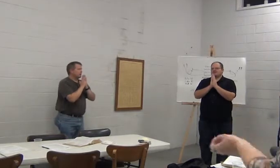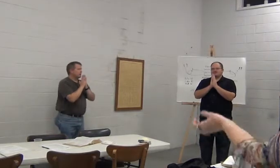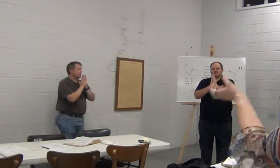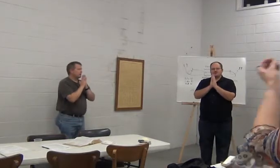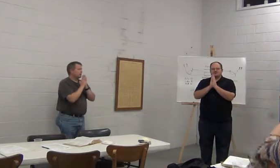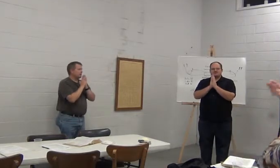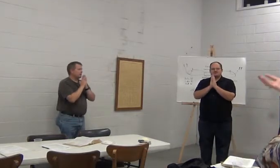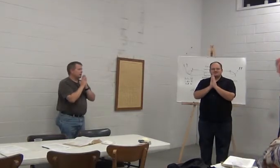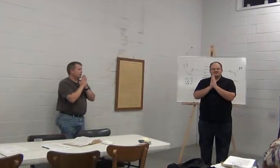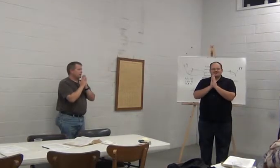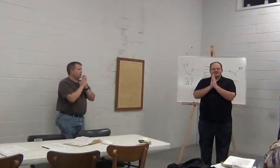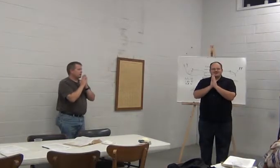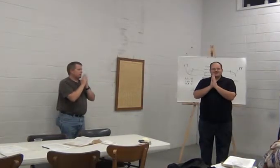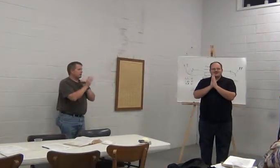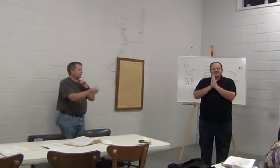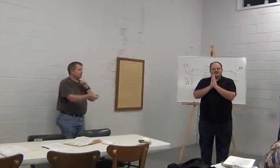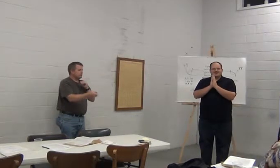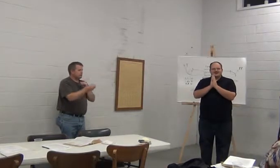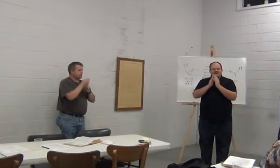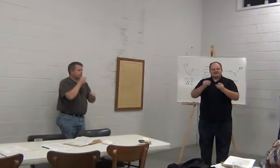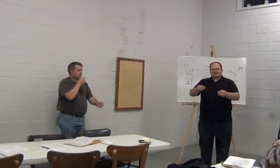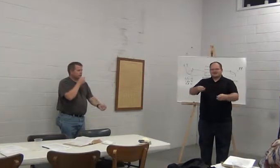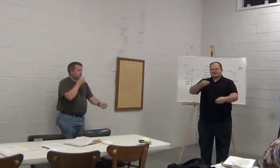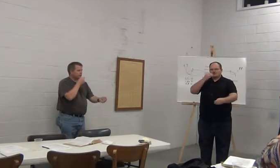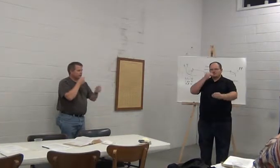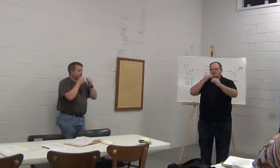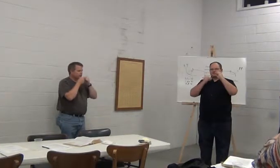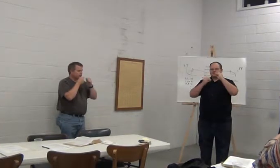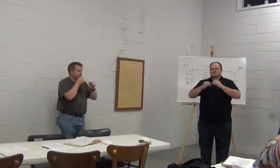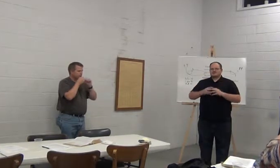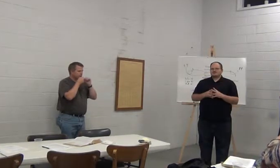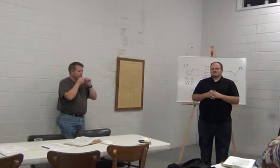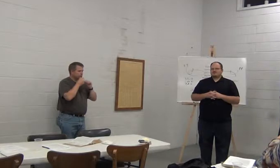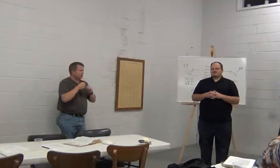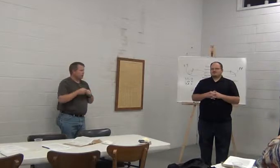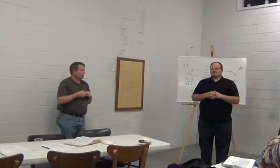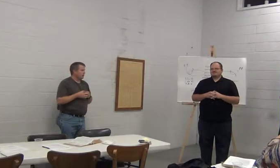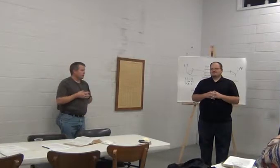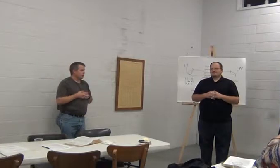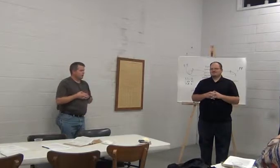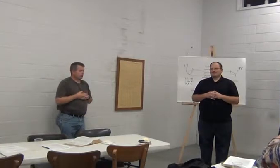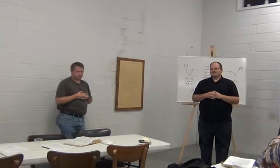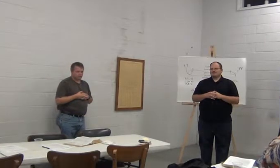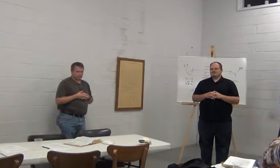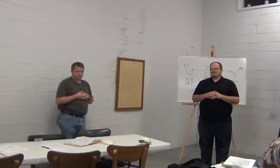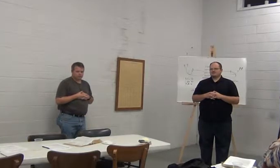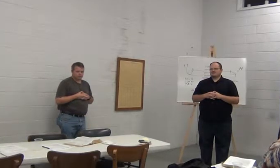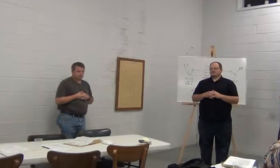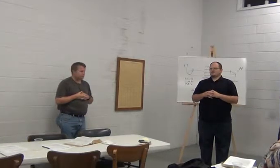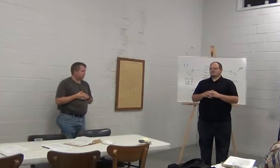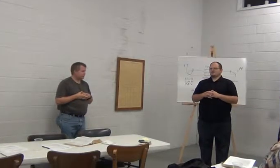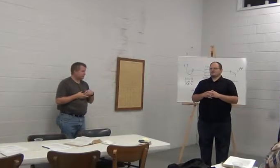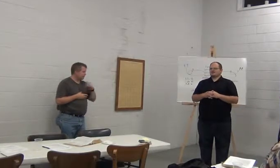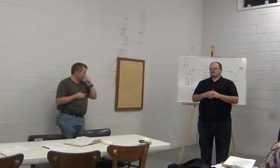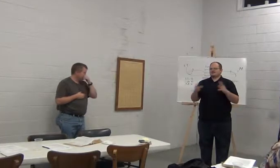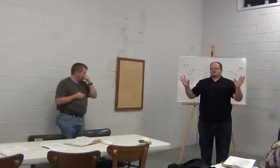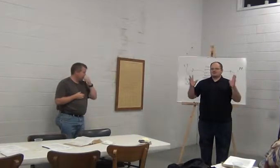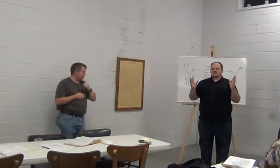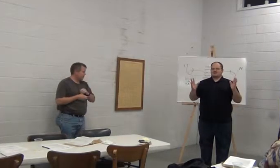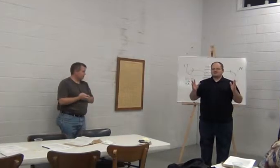chapter 28. Alright. And then take the Lord's Supper. Where's that found? Matthew chapter 26 verse 26. 26, 26. That was